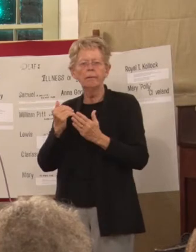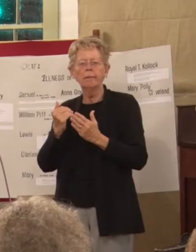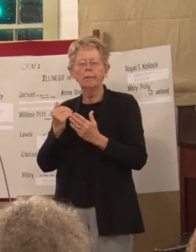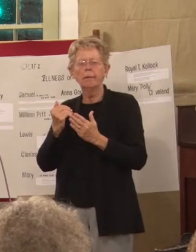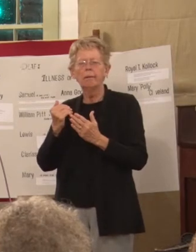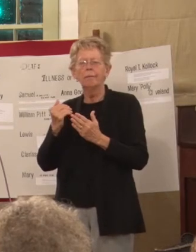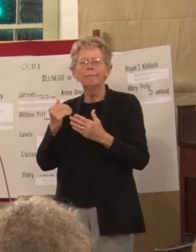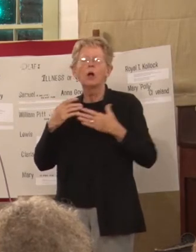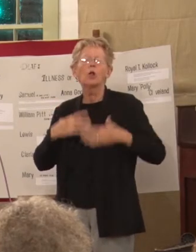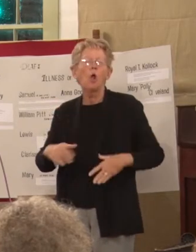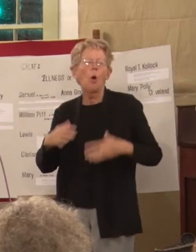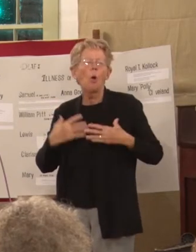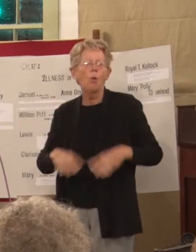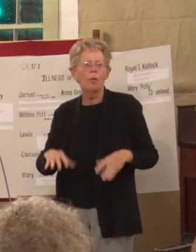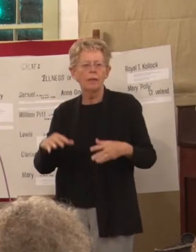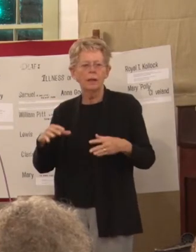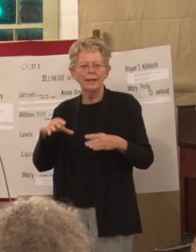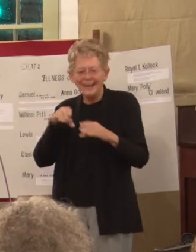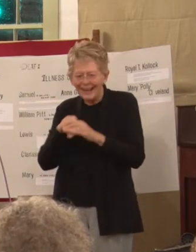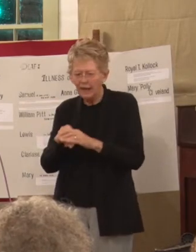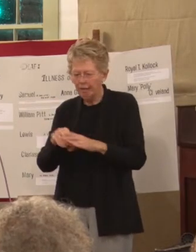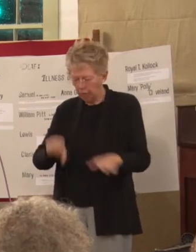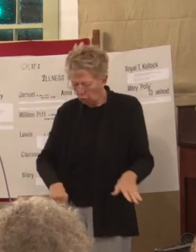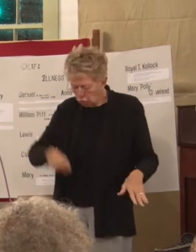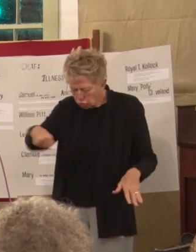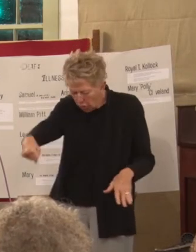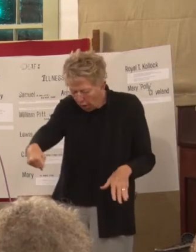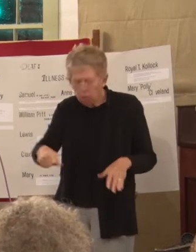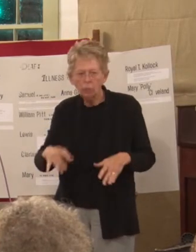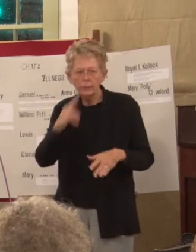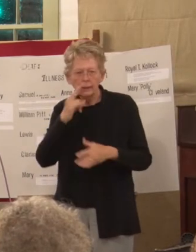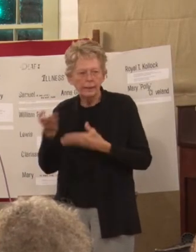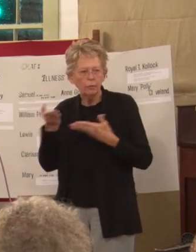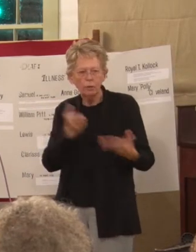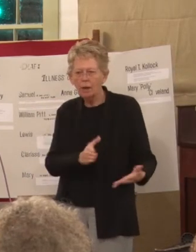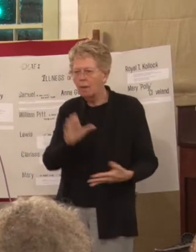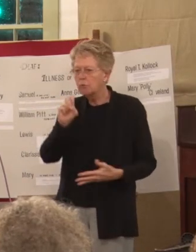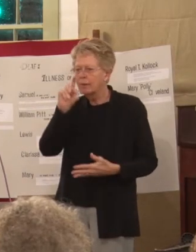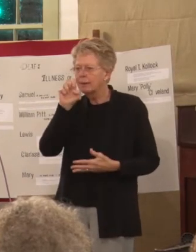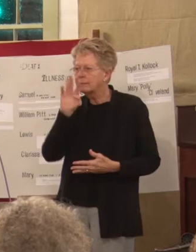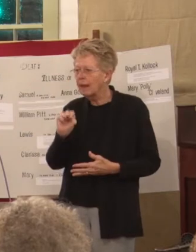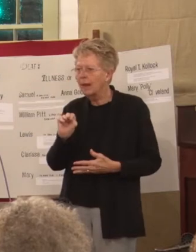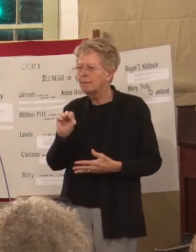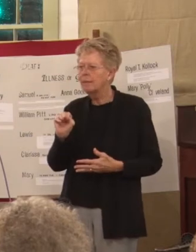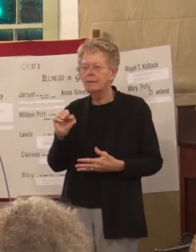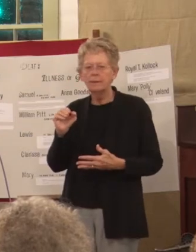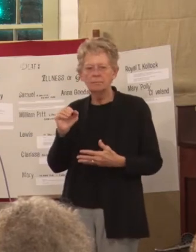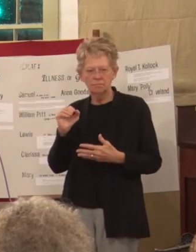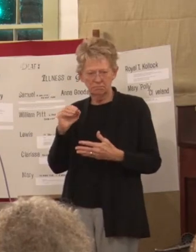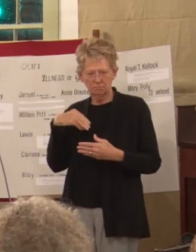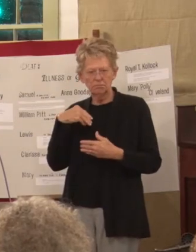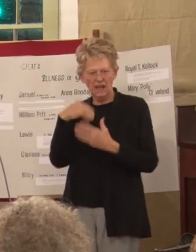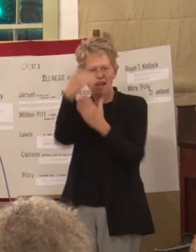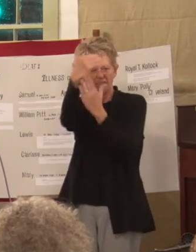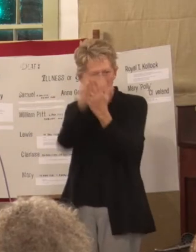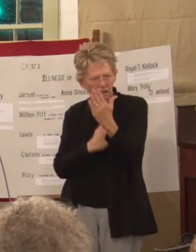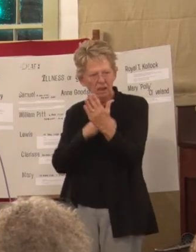items in the trunk. When the kid came to the asylum, they would have a list of all the clothing